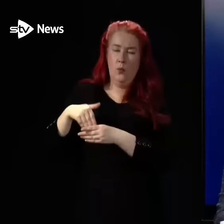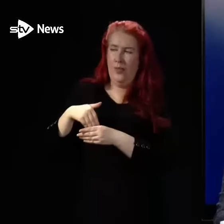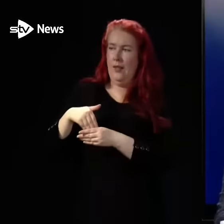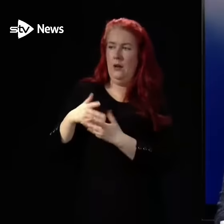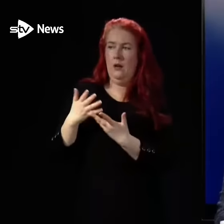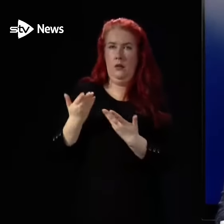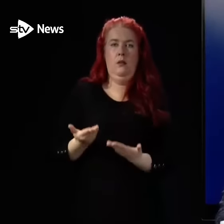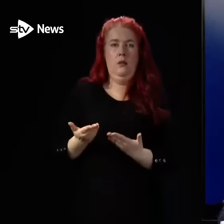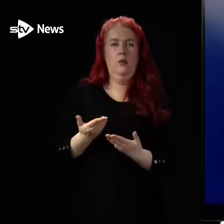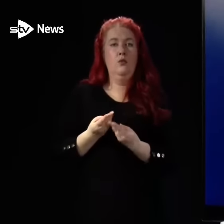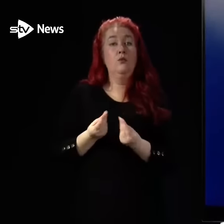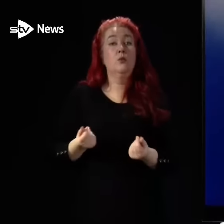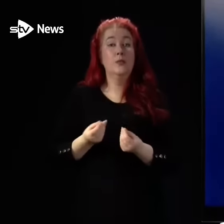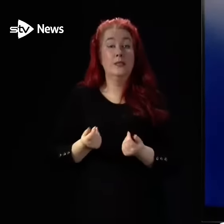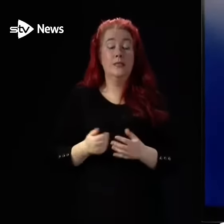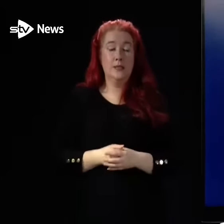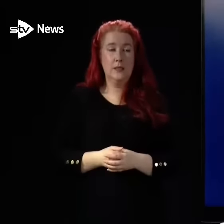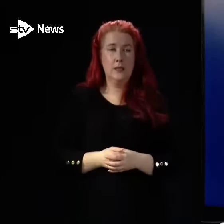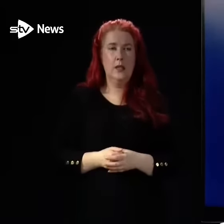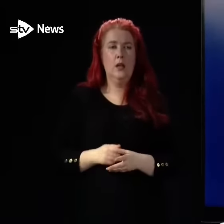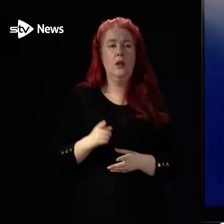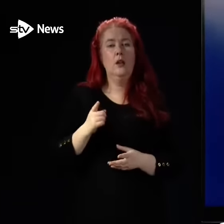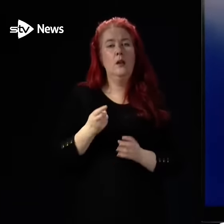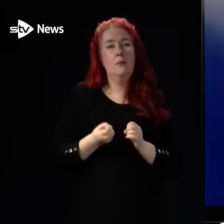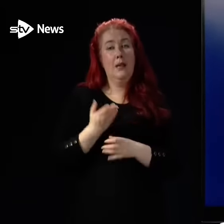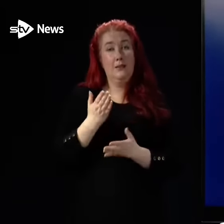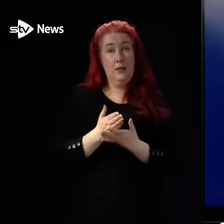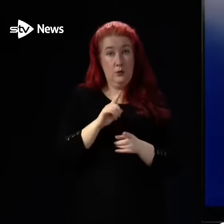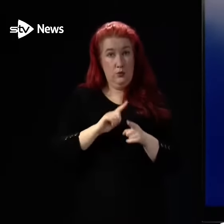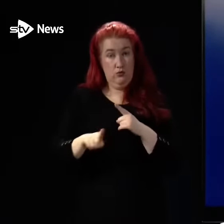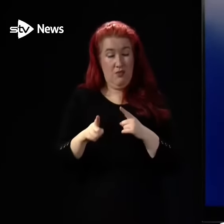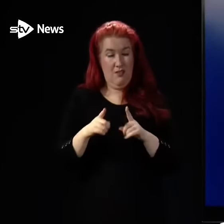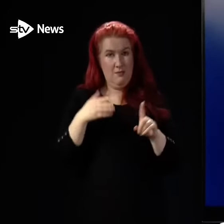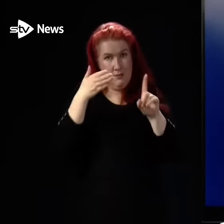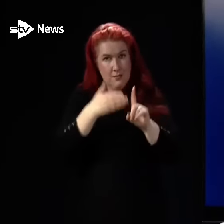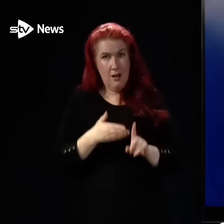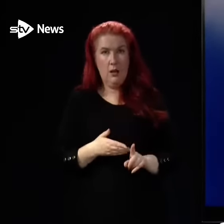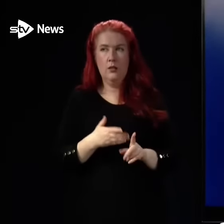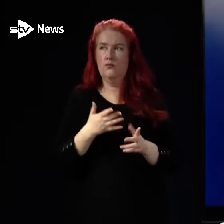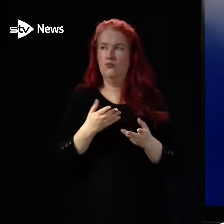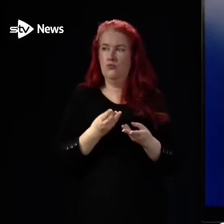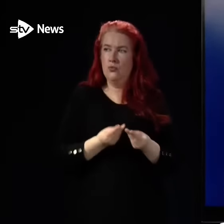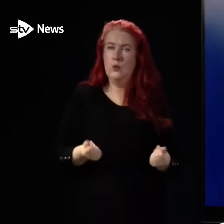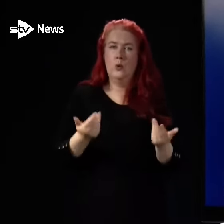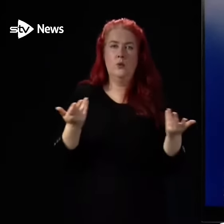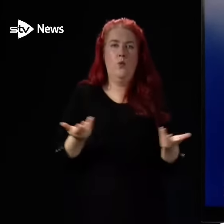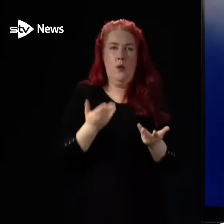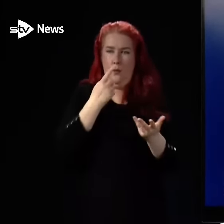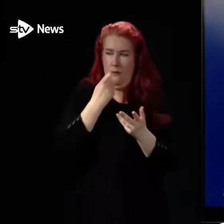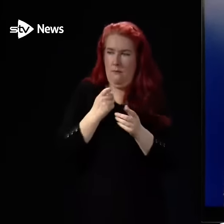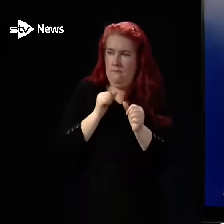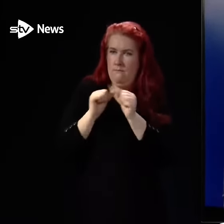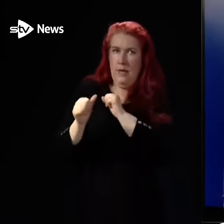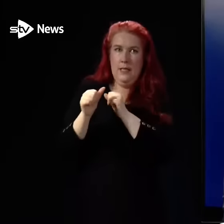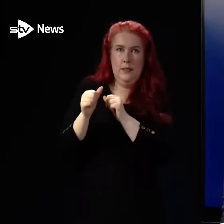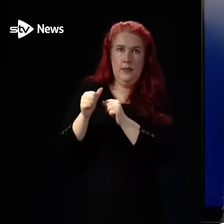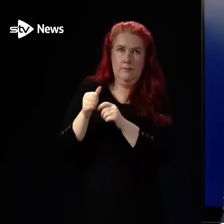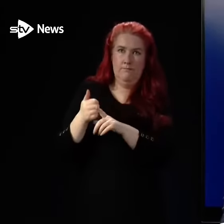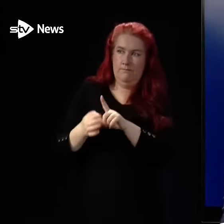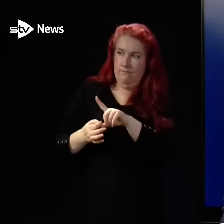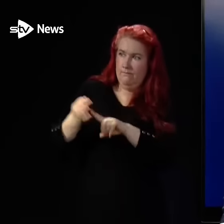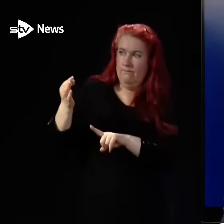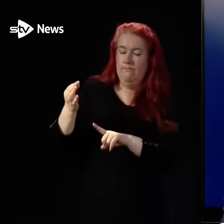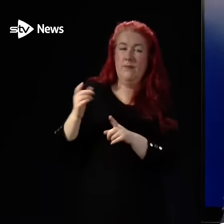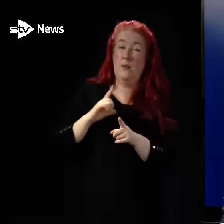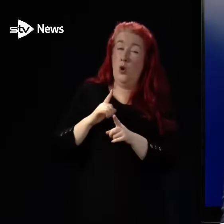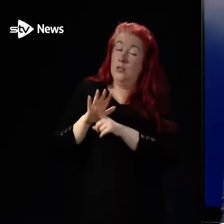course, it makes sense to try to target resources as far as we can, to where we can make the biggest impact in alleviating pressures, because